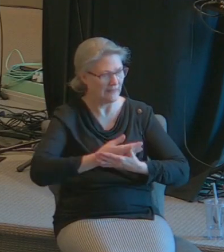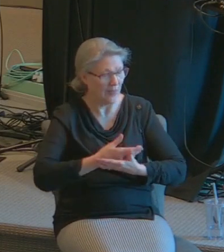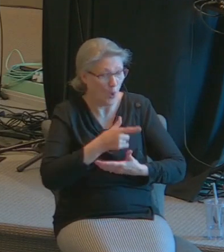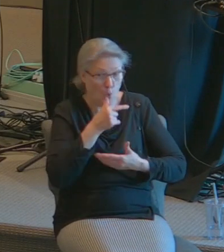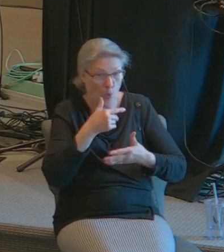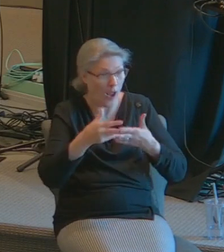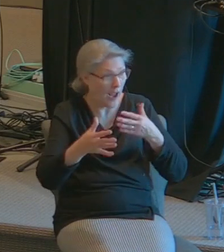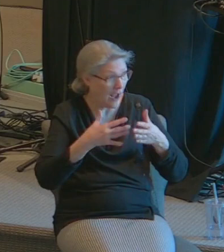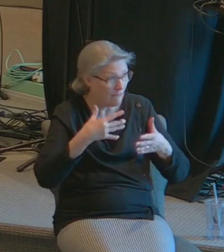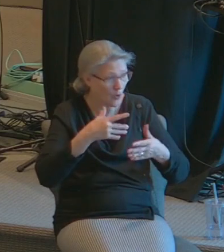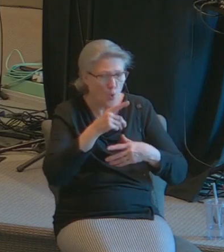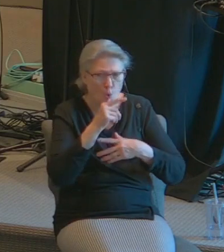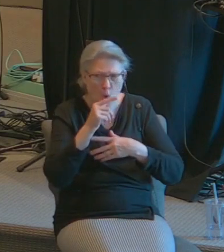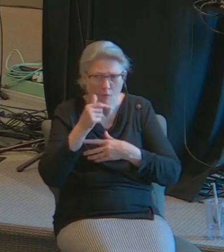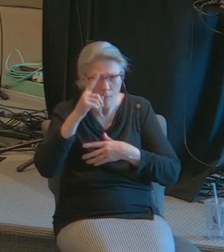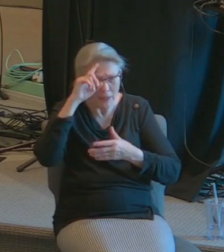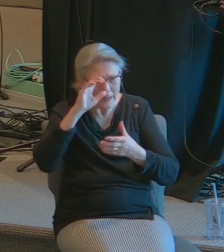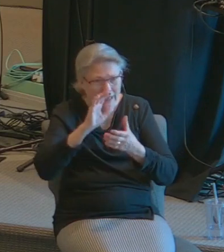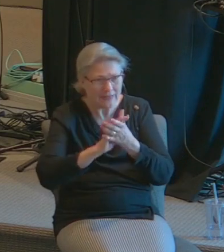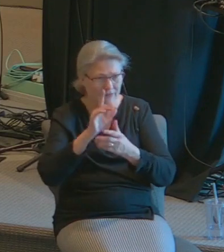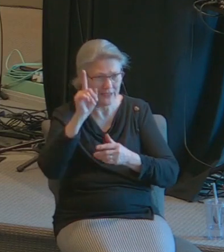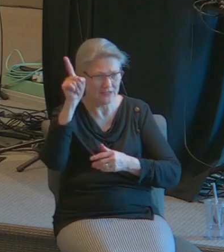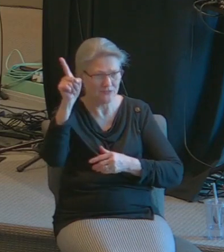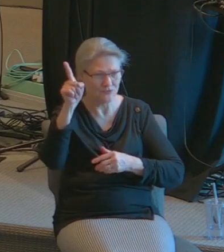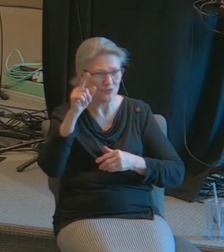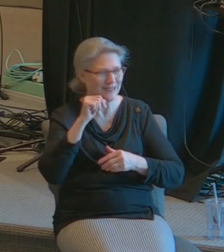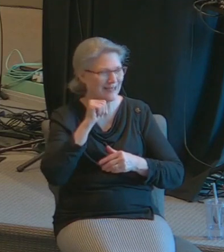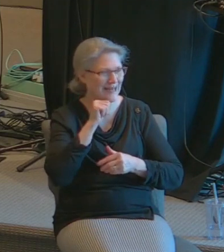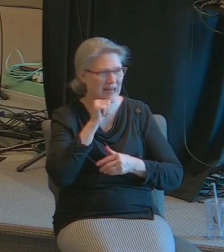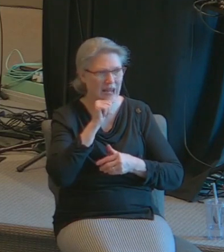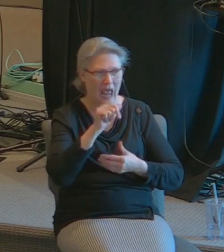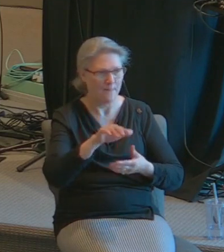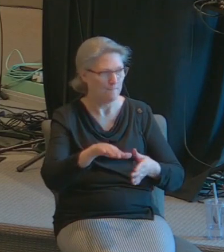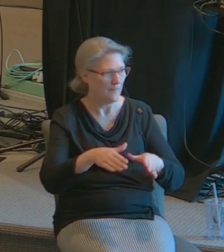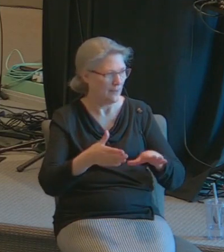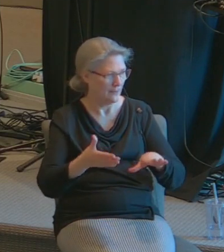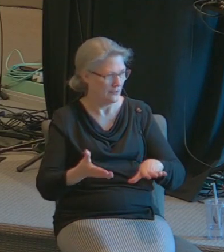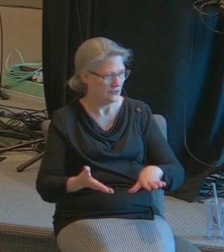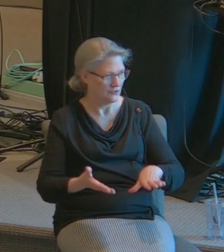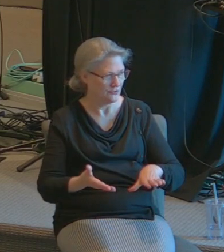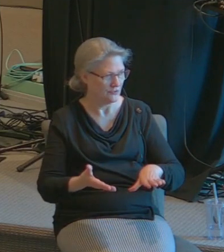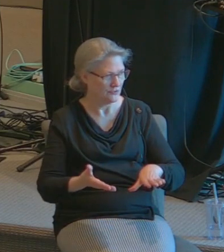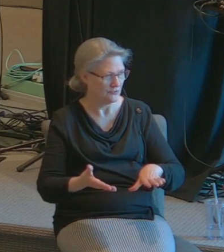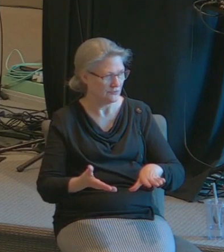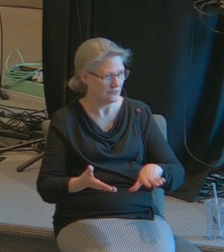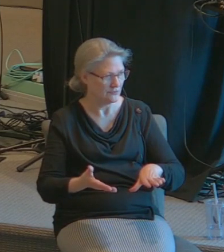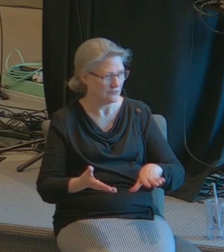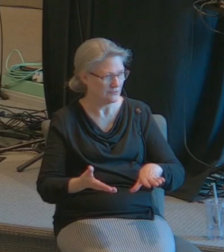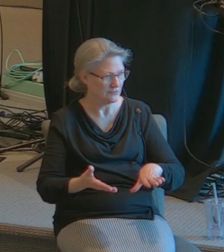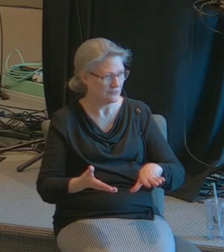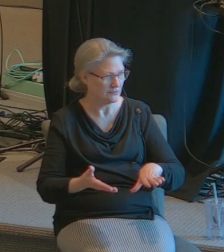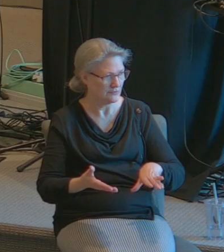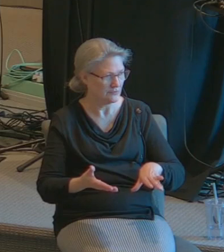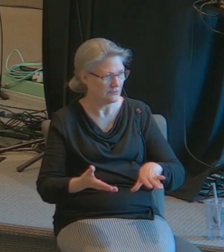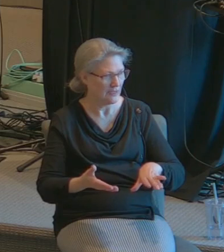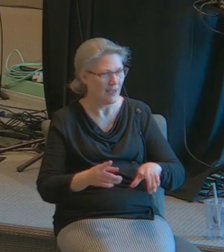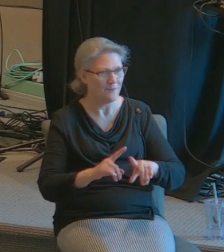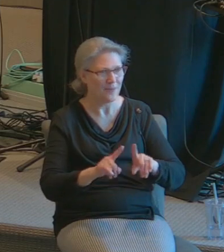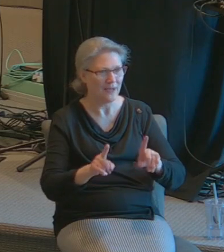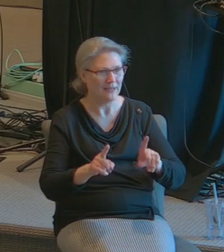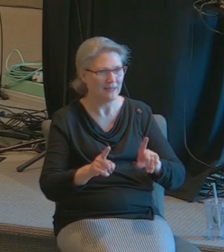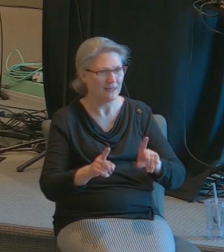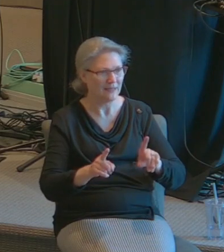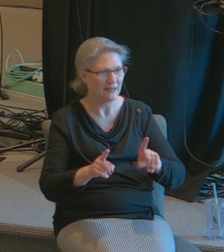whosoever believeth in Him should not perish but